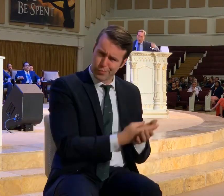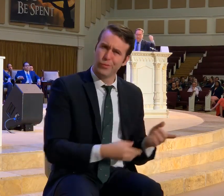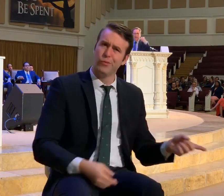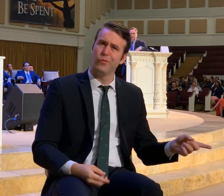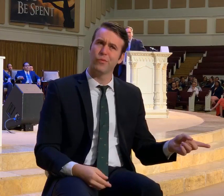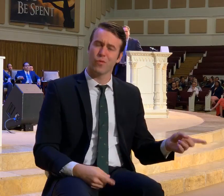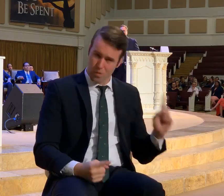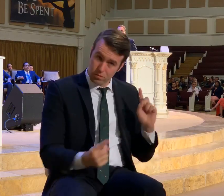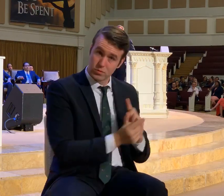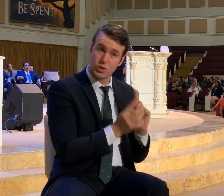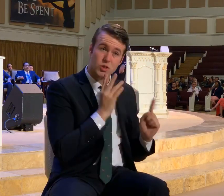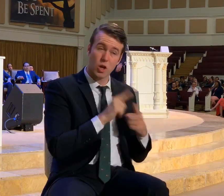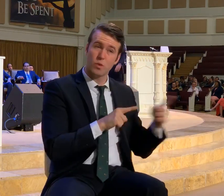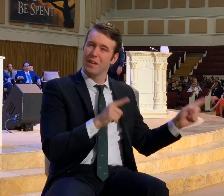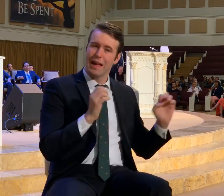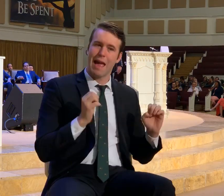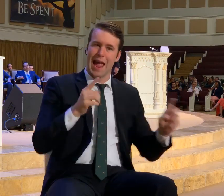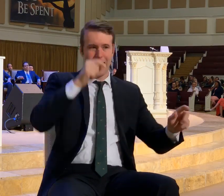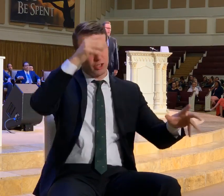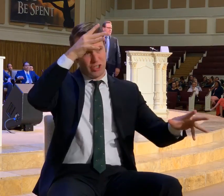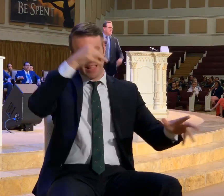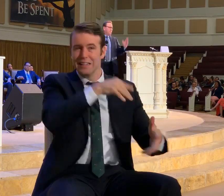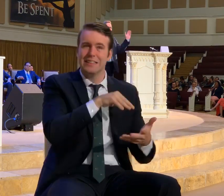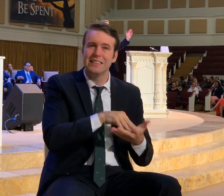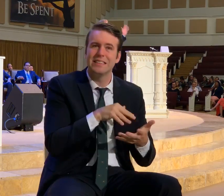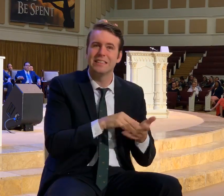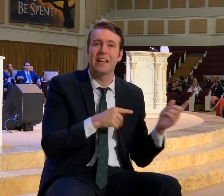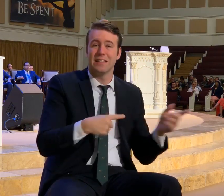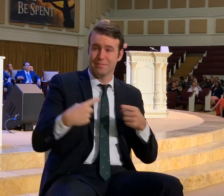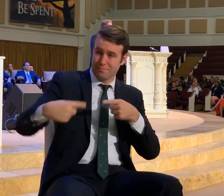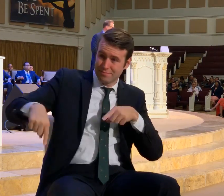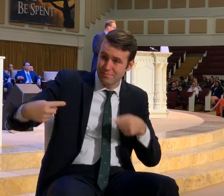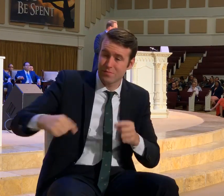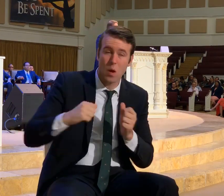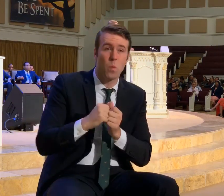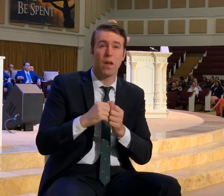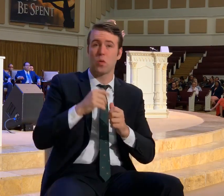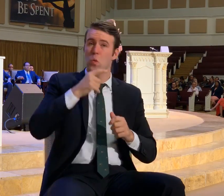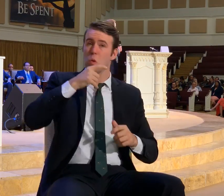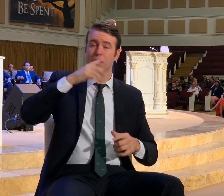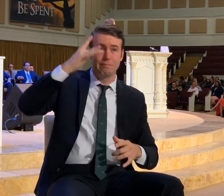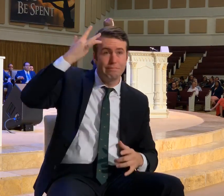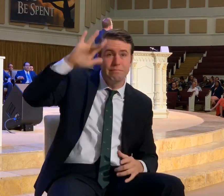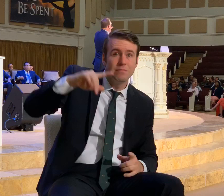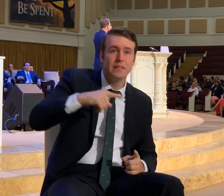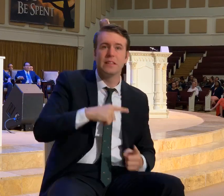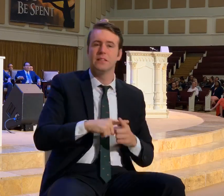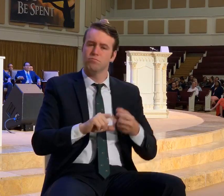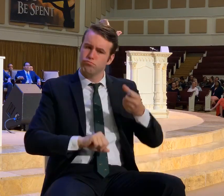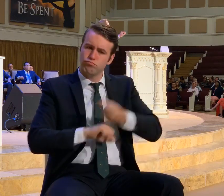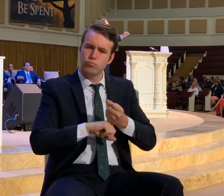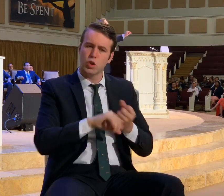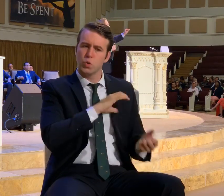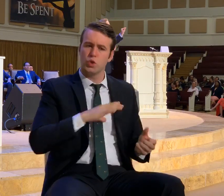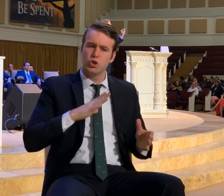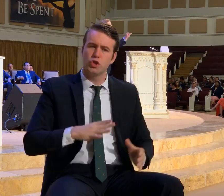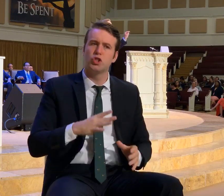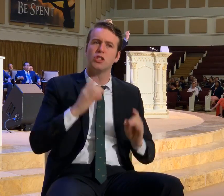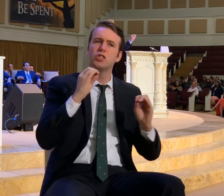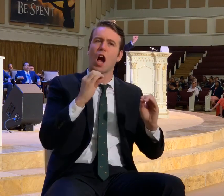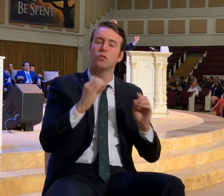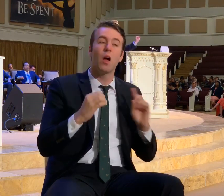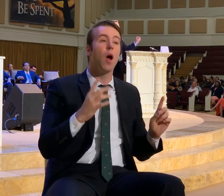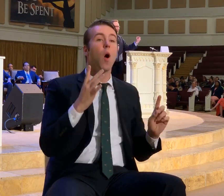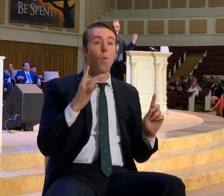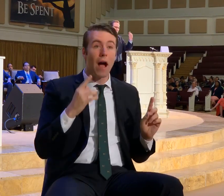Go talk to him. That guy's educated. He's studied. He's debated and argued with the best of them. He's an apologist. Go talk to him. Why? Now, it's